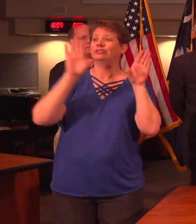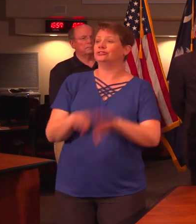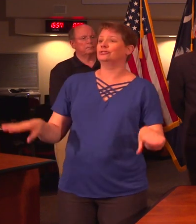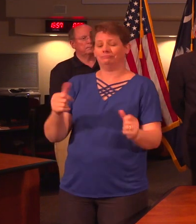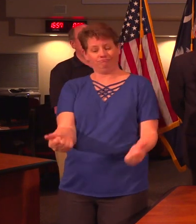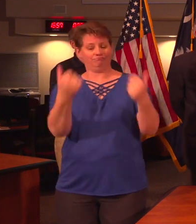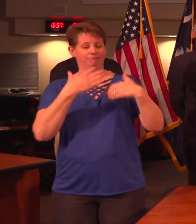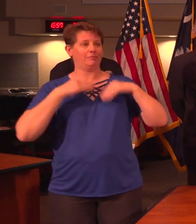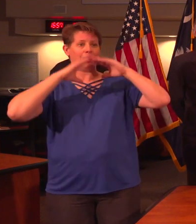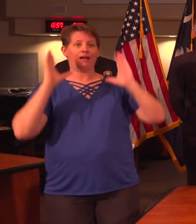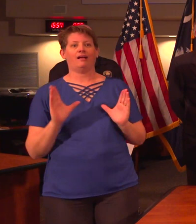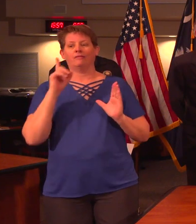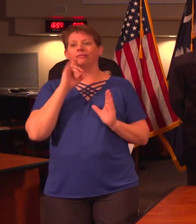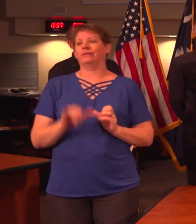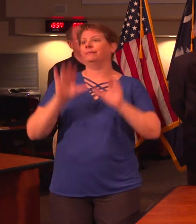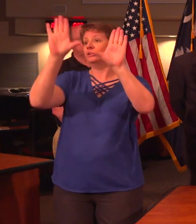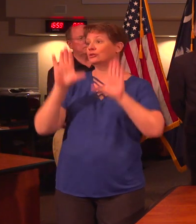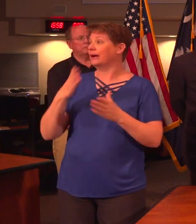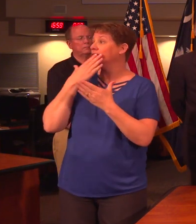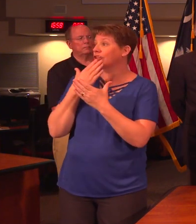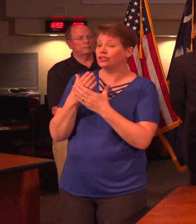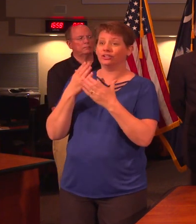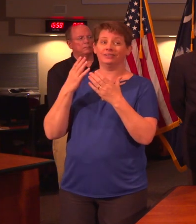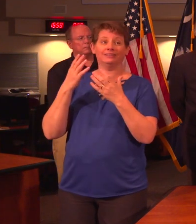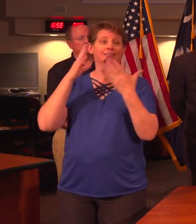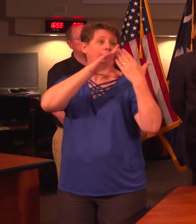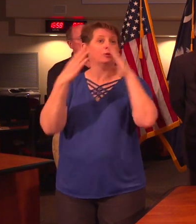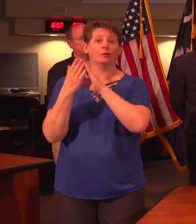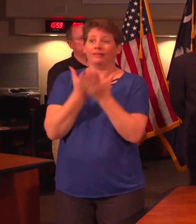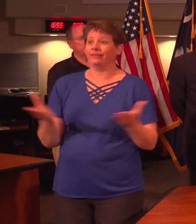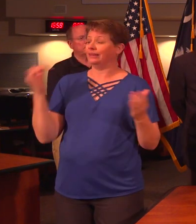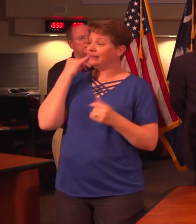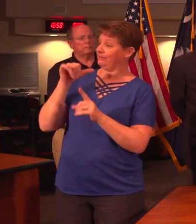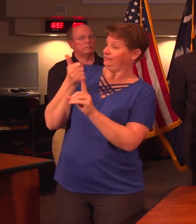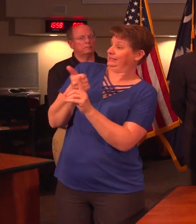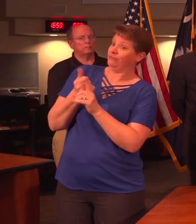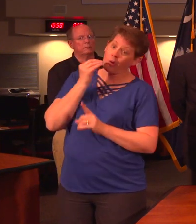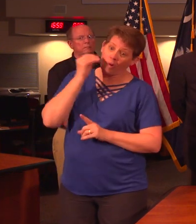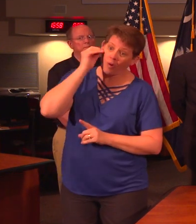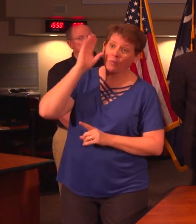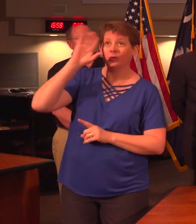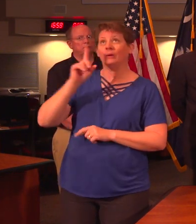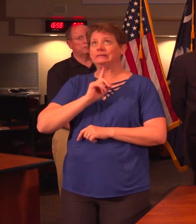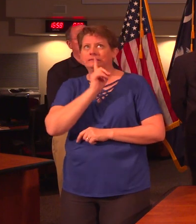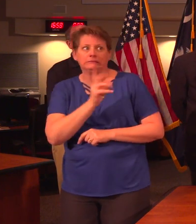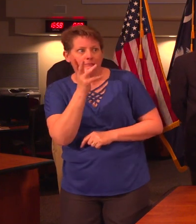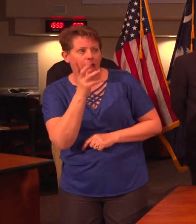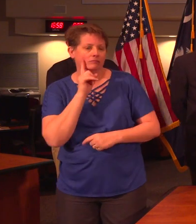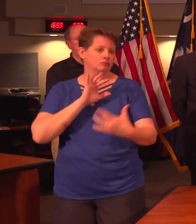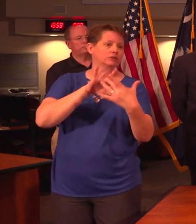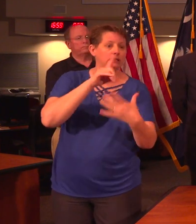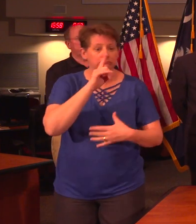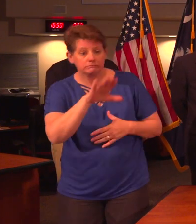they could come to her house. So I think that would be a great, good Samaritan kind of thing to do now. If you're at home and you know a single mom, reach